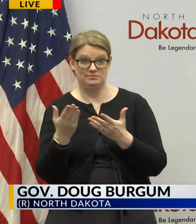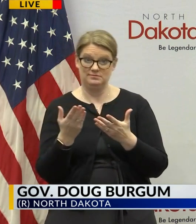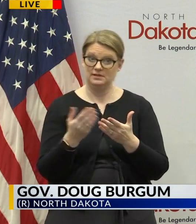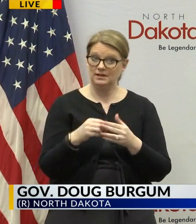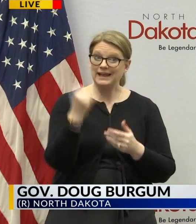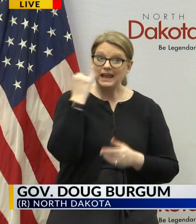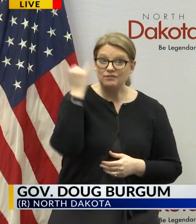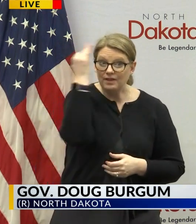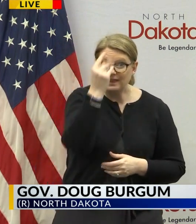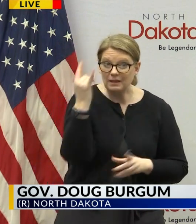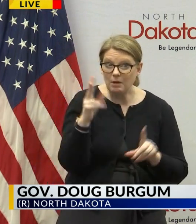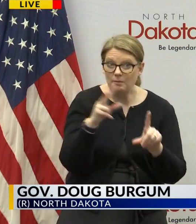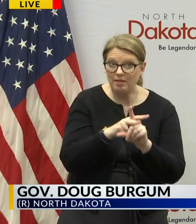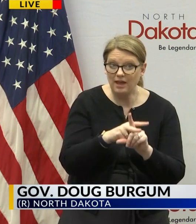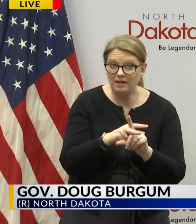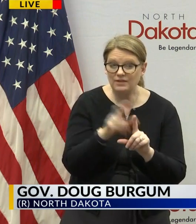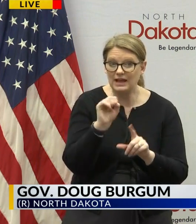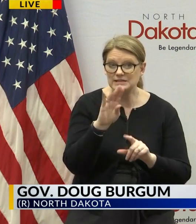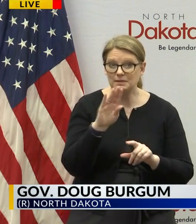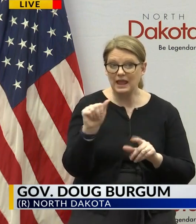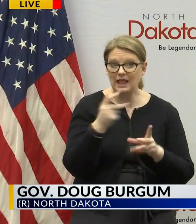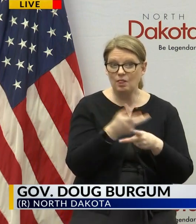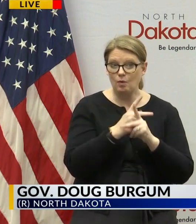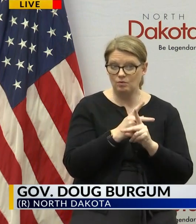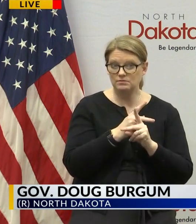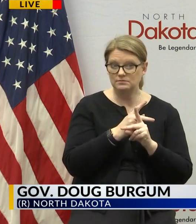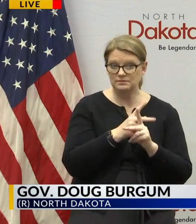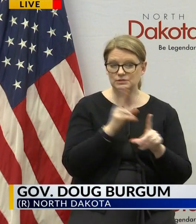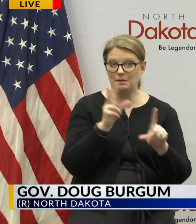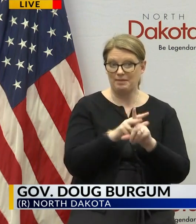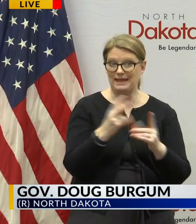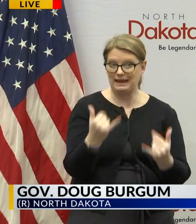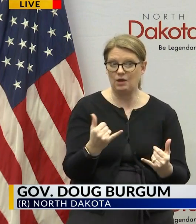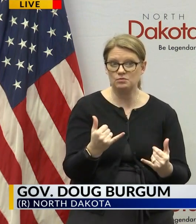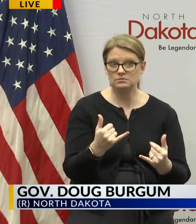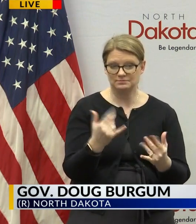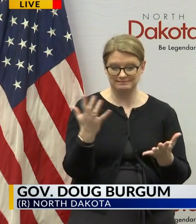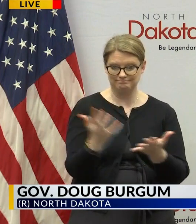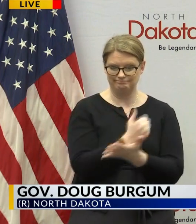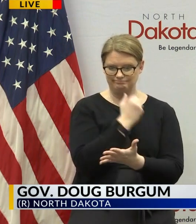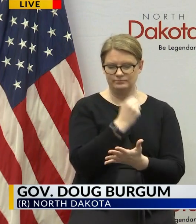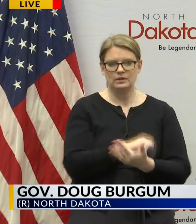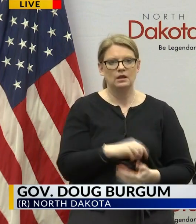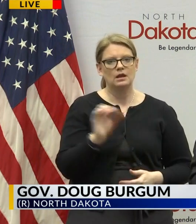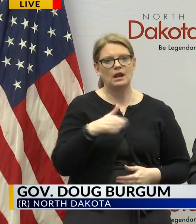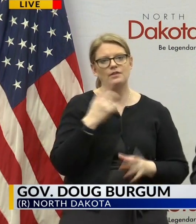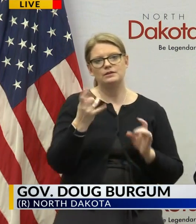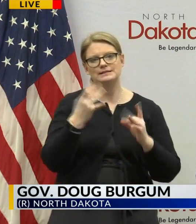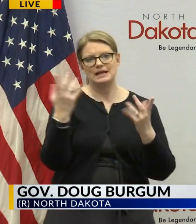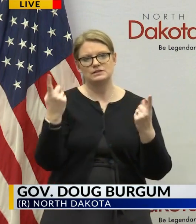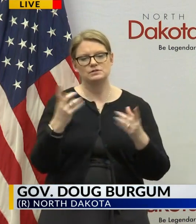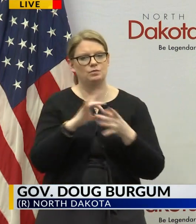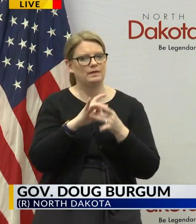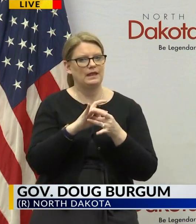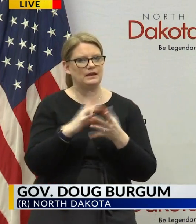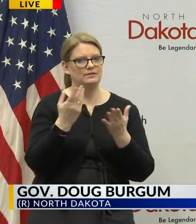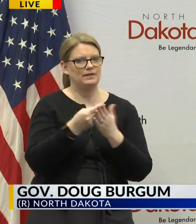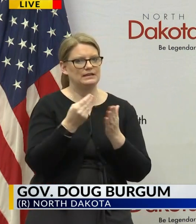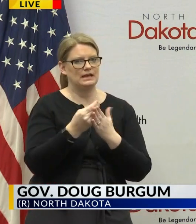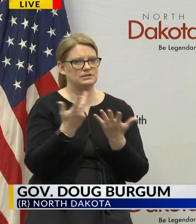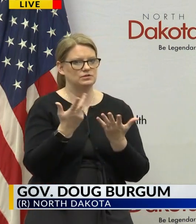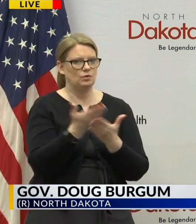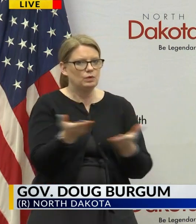who's thinking of applying for an SBA loan to apply now and you can find that and other disaster related financial resources at